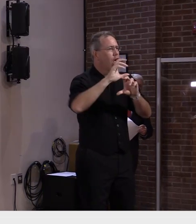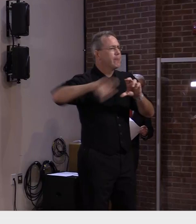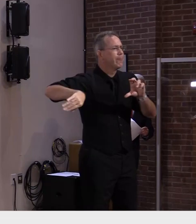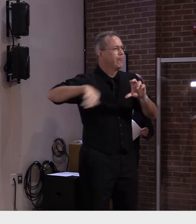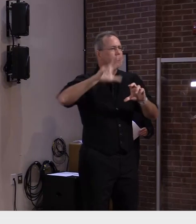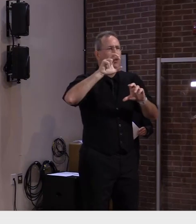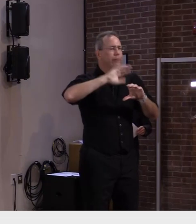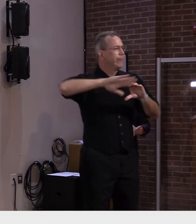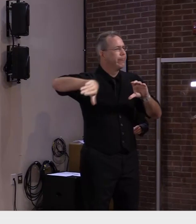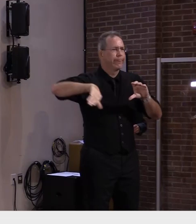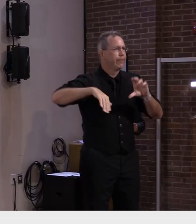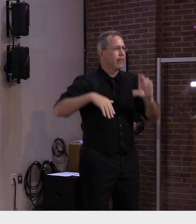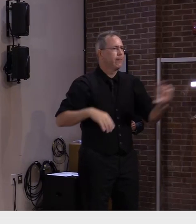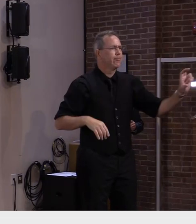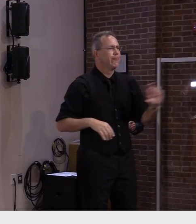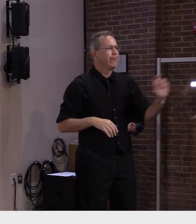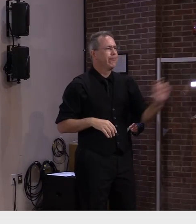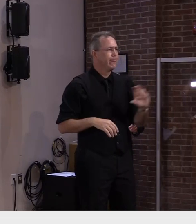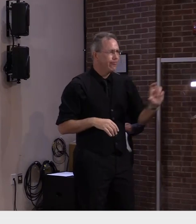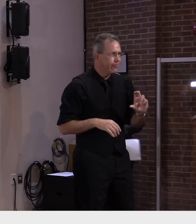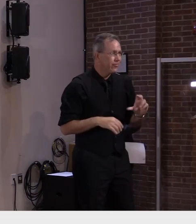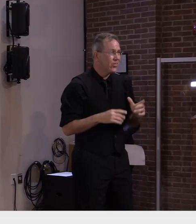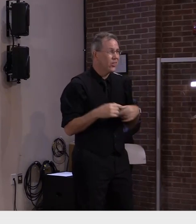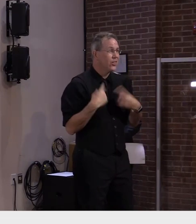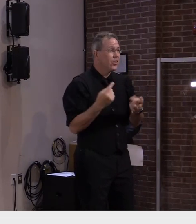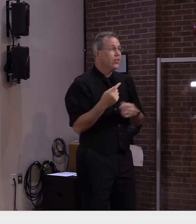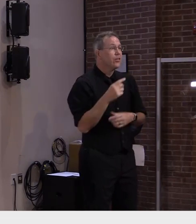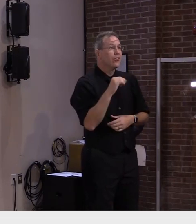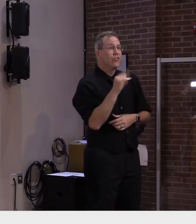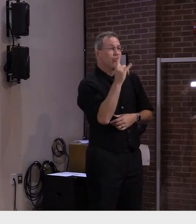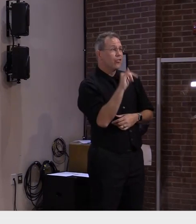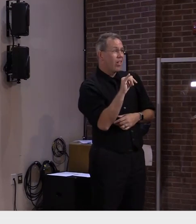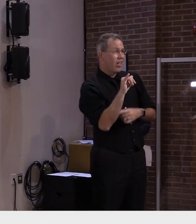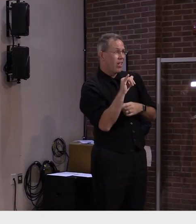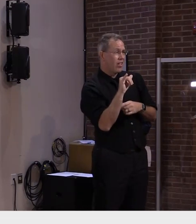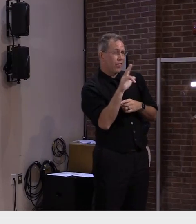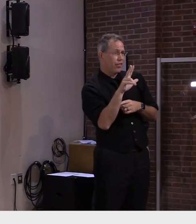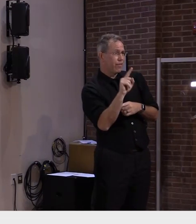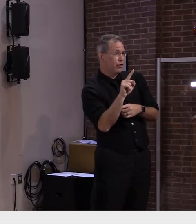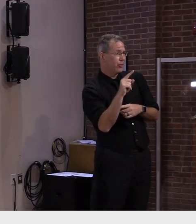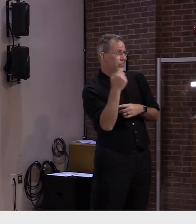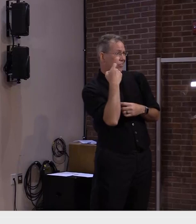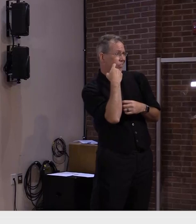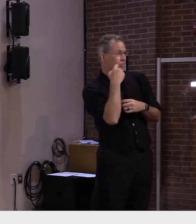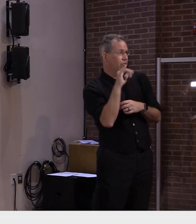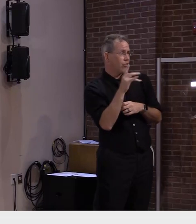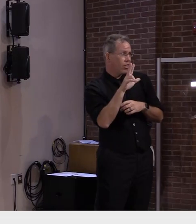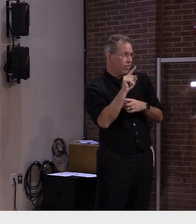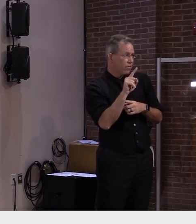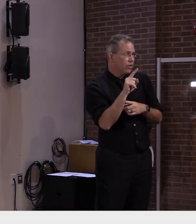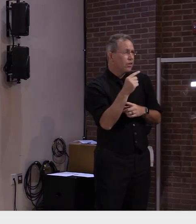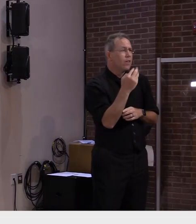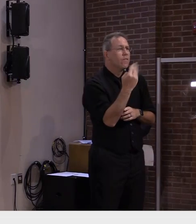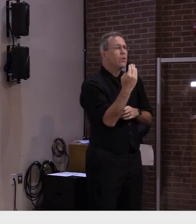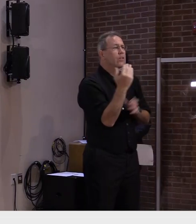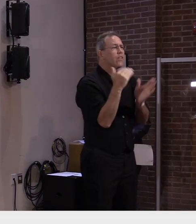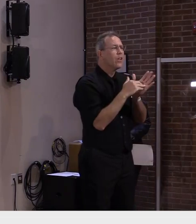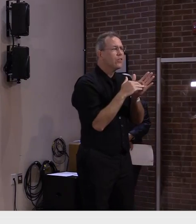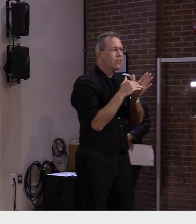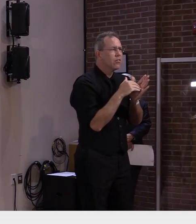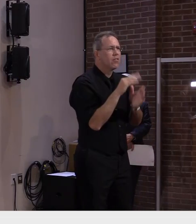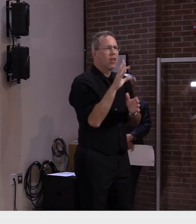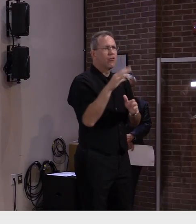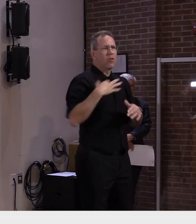as of July 31st there were roughly fourteen thousand nine hundred Vermonters filing for weekly benefits approximately